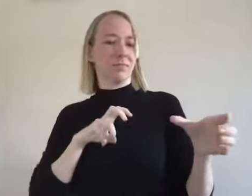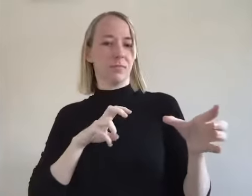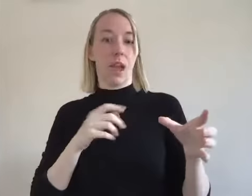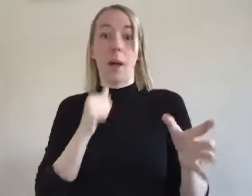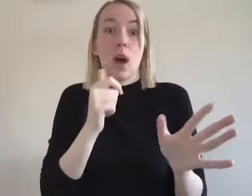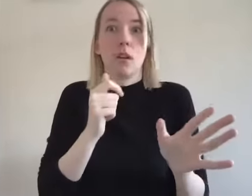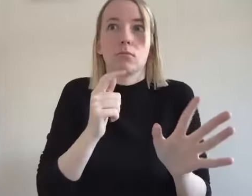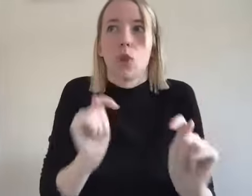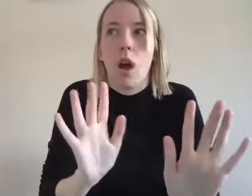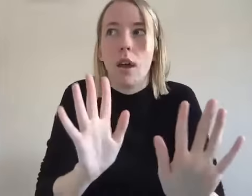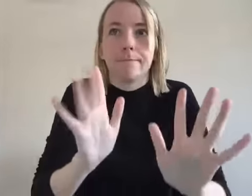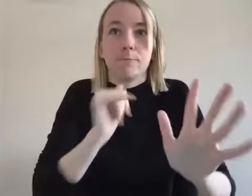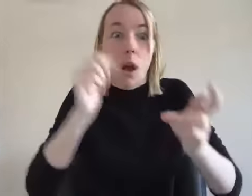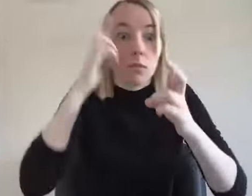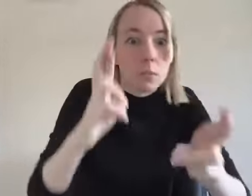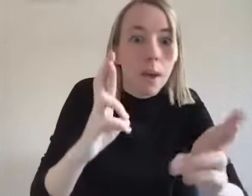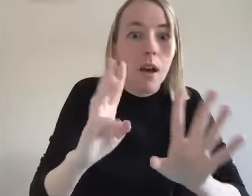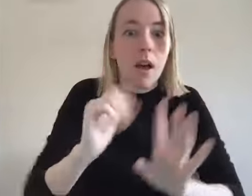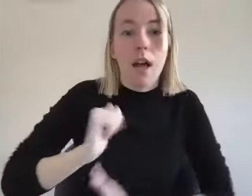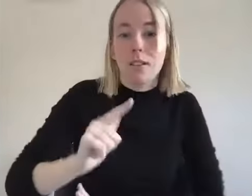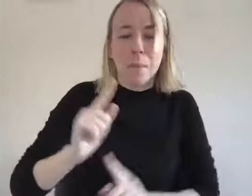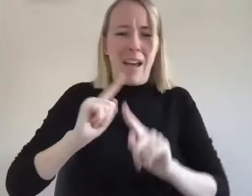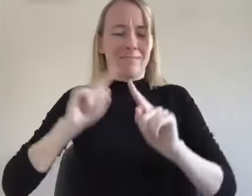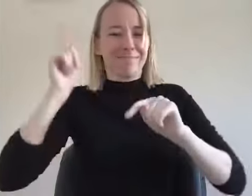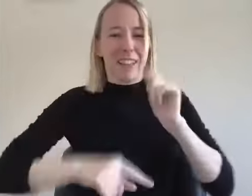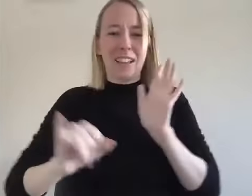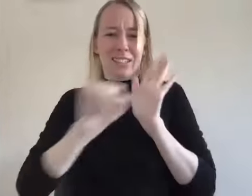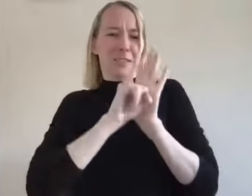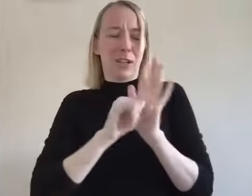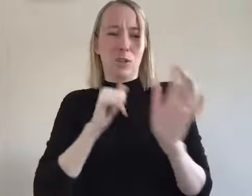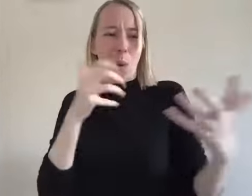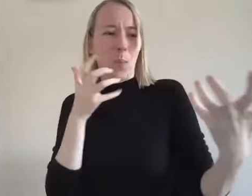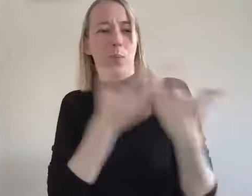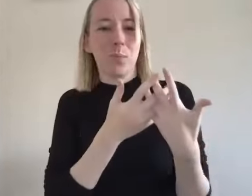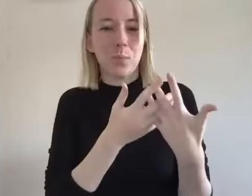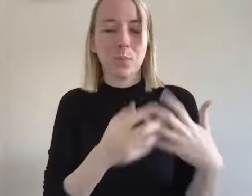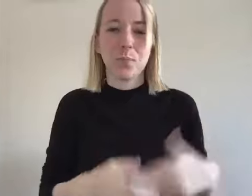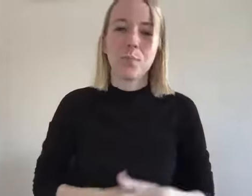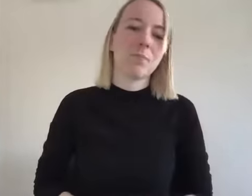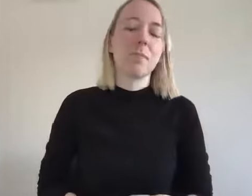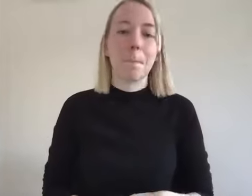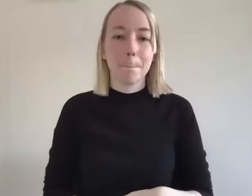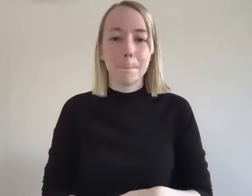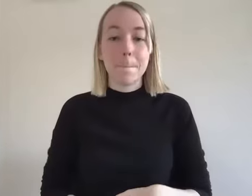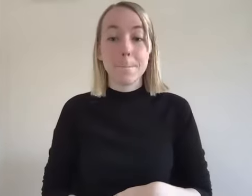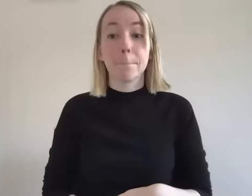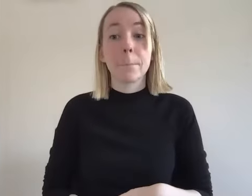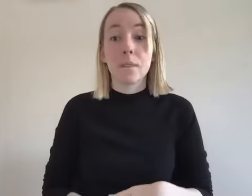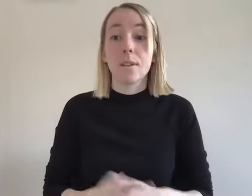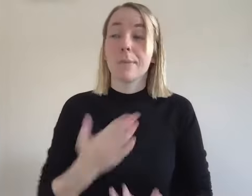that's just and i'm not trying to be disrespect al-anon it was me but i really couldn't identify i just could not identify and so i